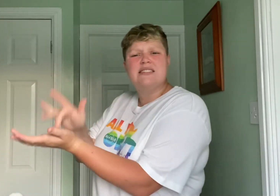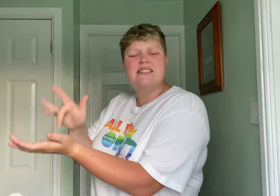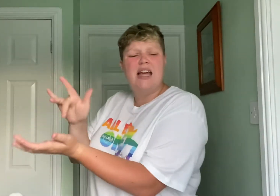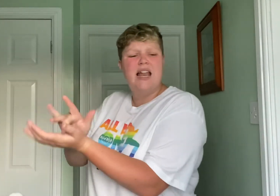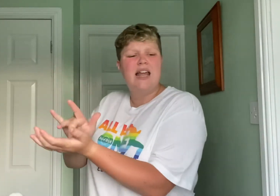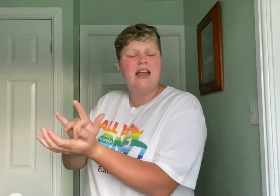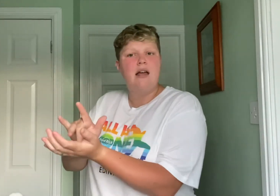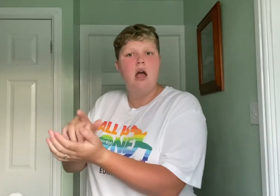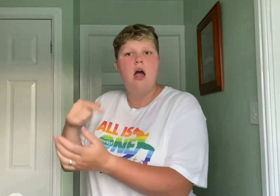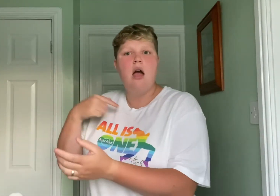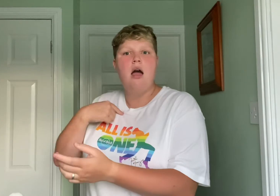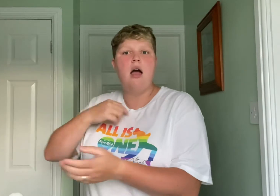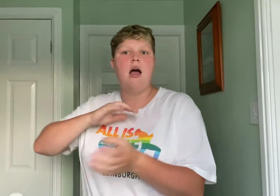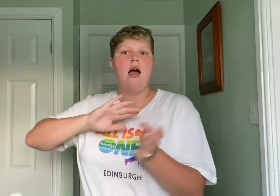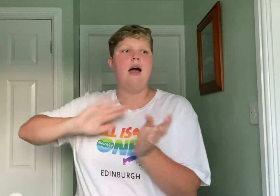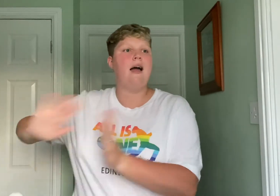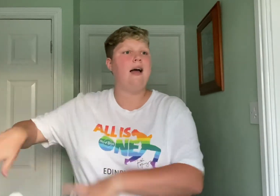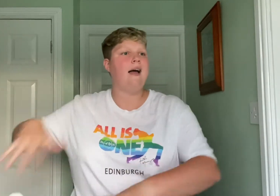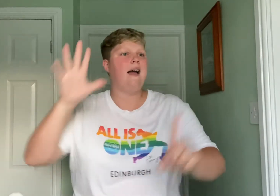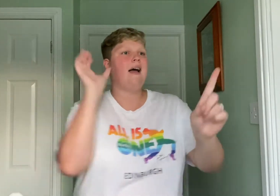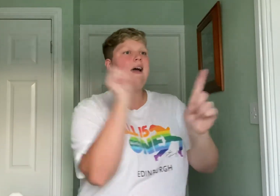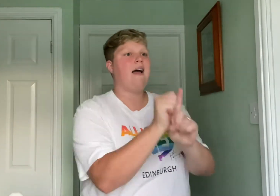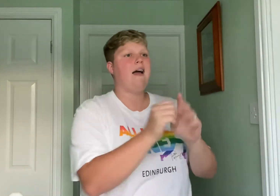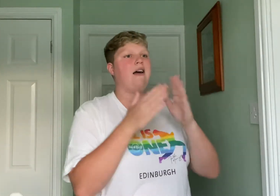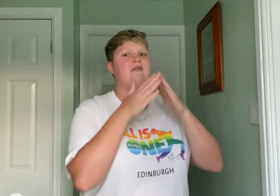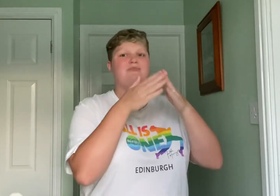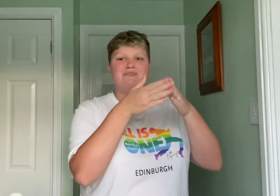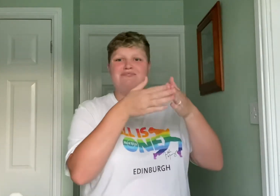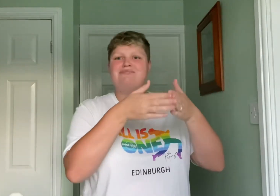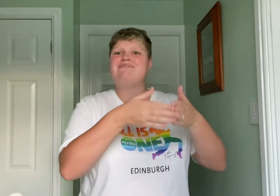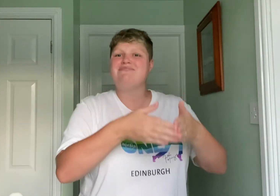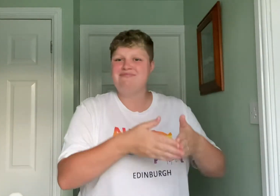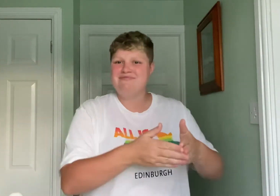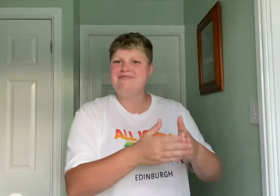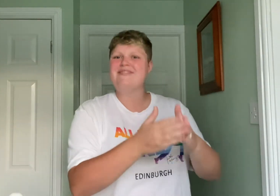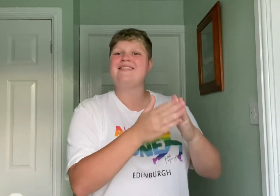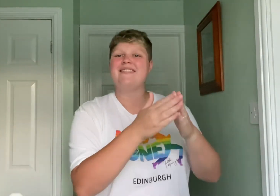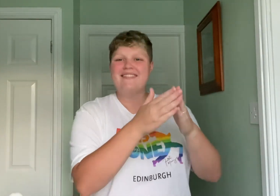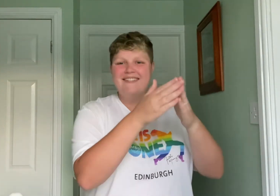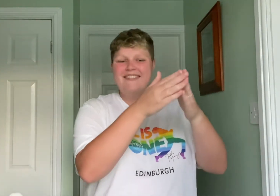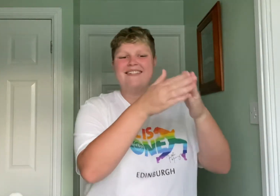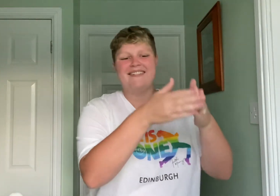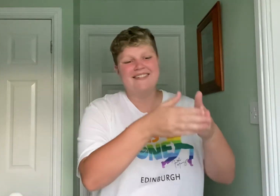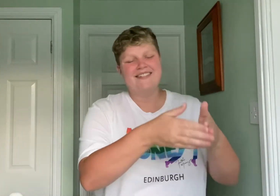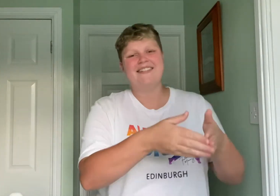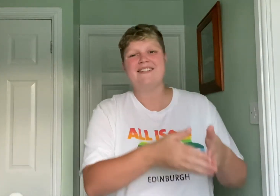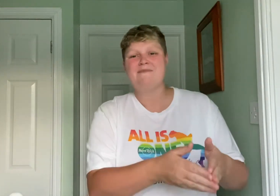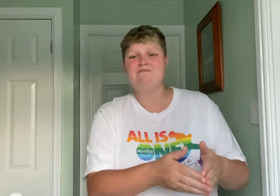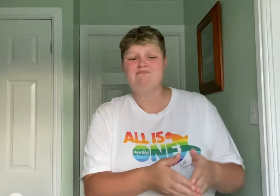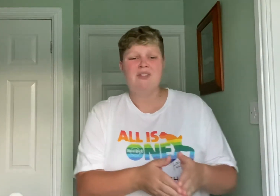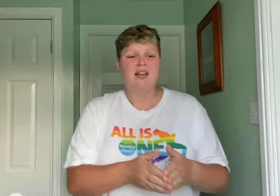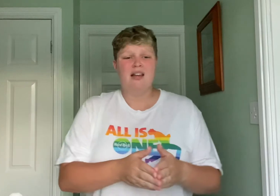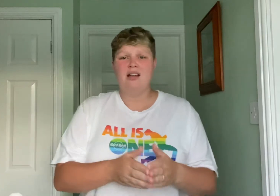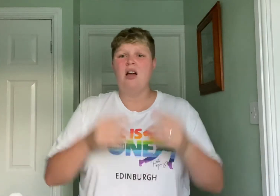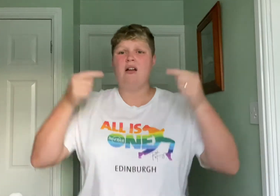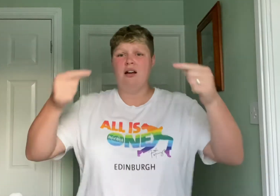side of and did it like it's to ride on the river, both wings, big wind,